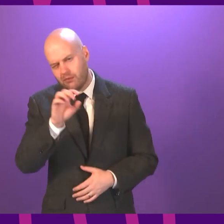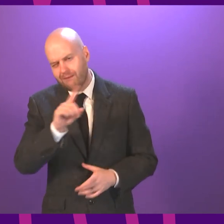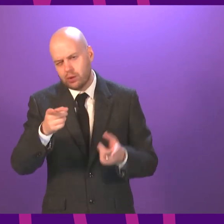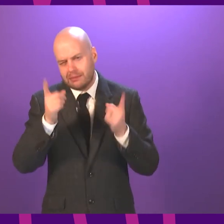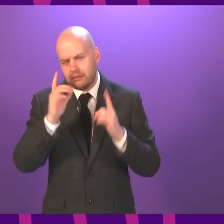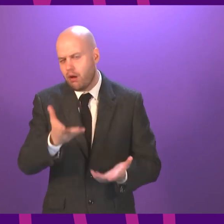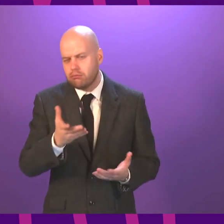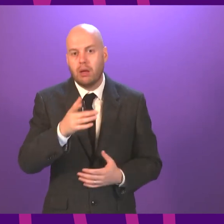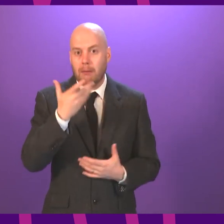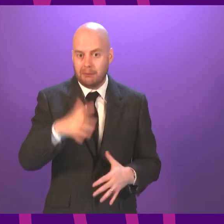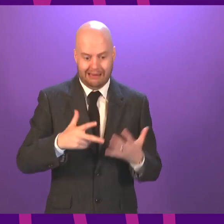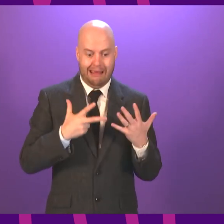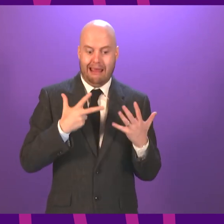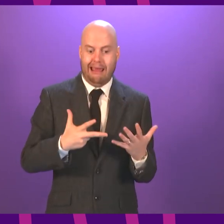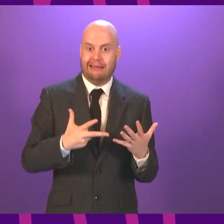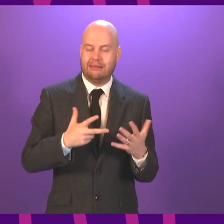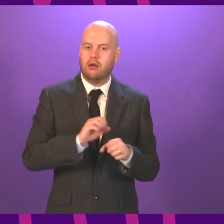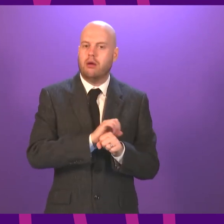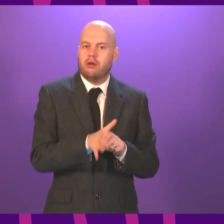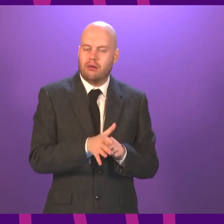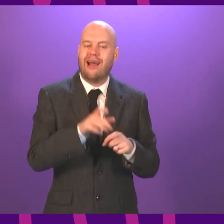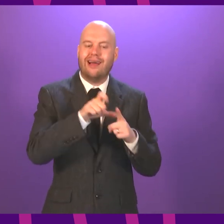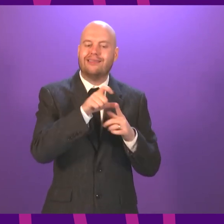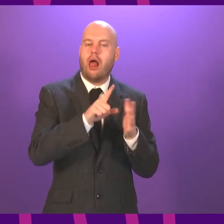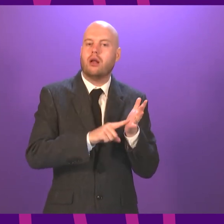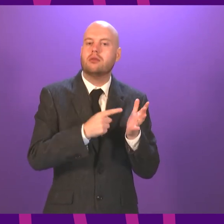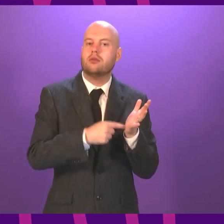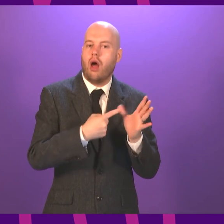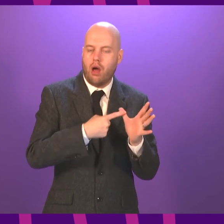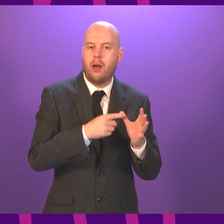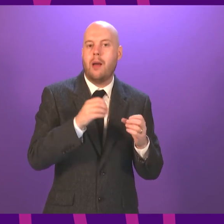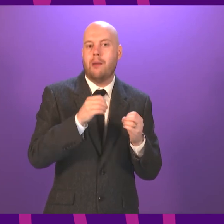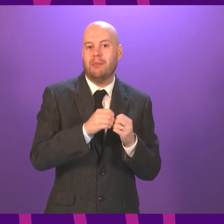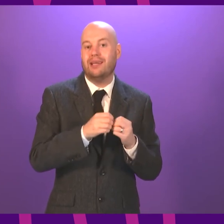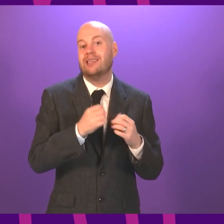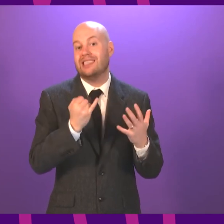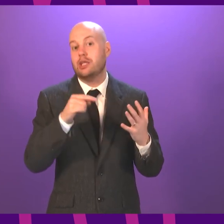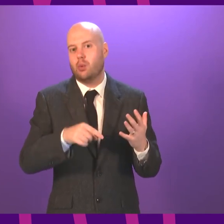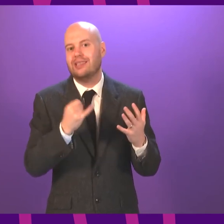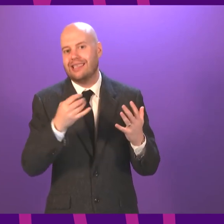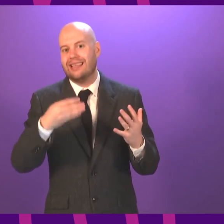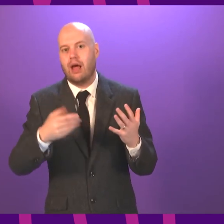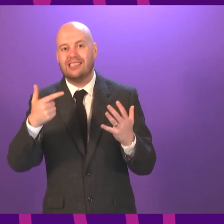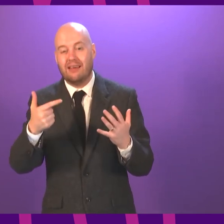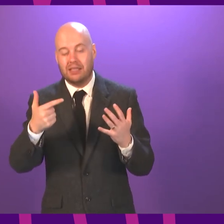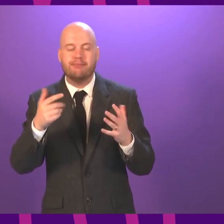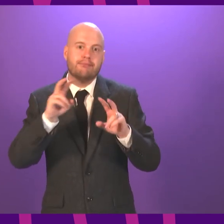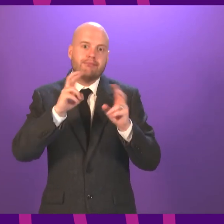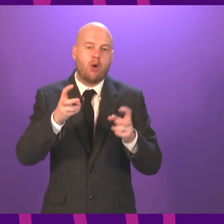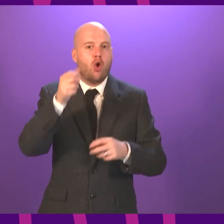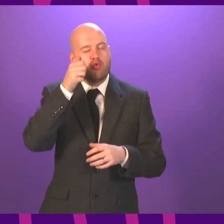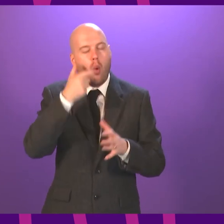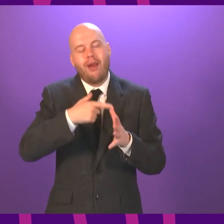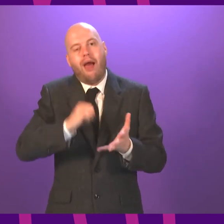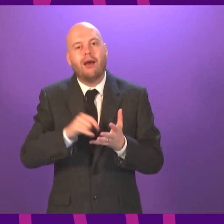cases of COVID-19 Delta B1617.2 variant, formerly known as the Indian variant, which has been